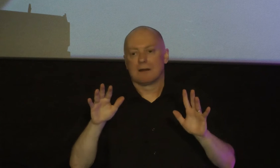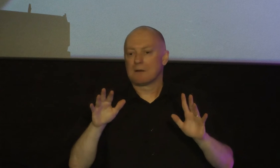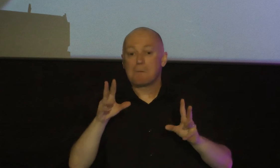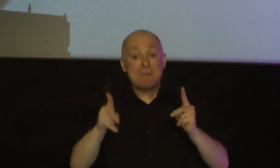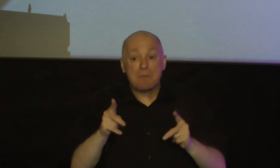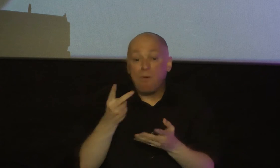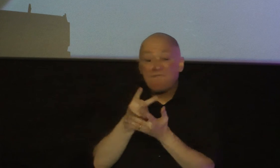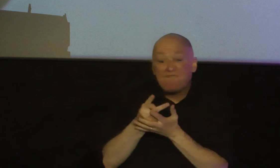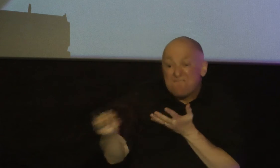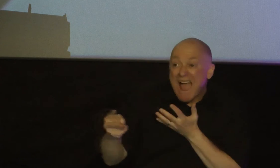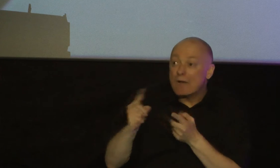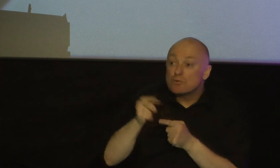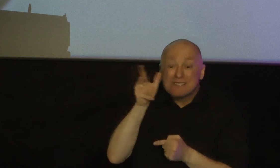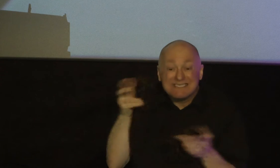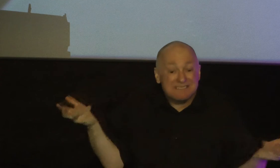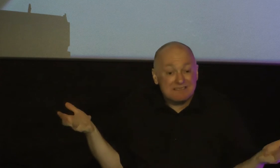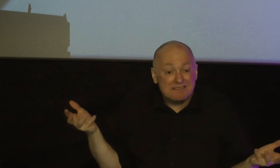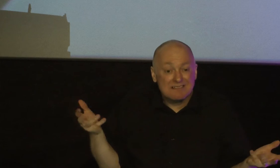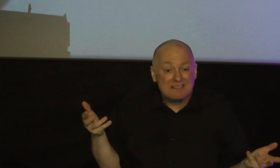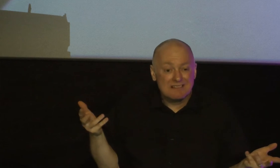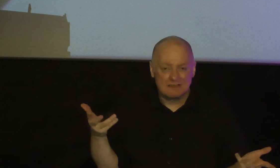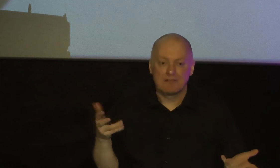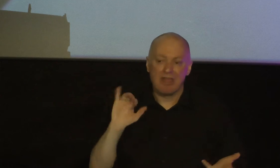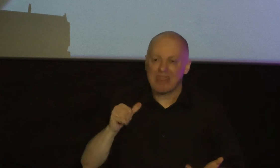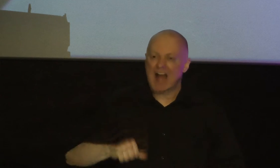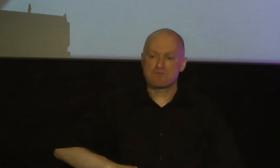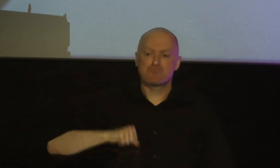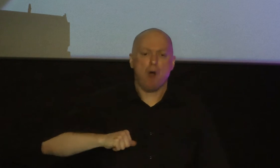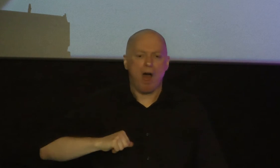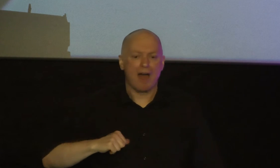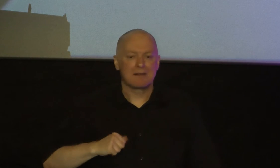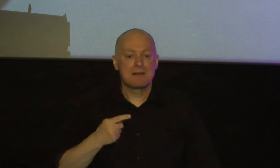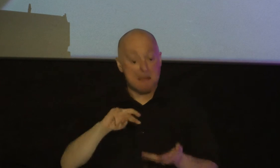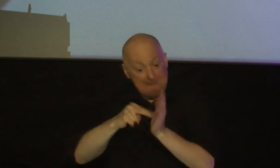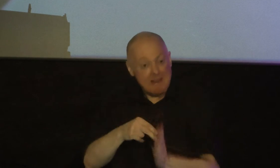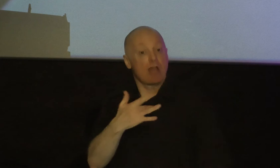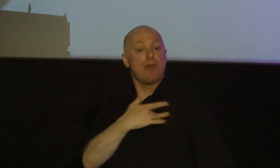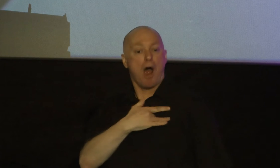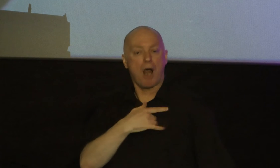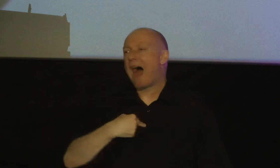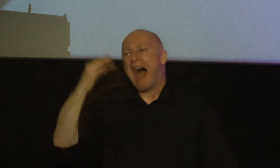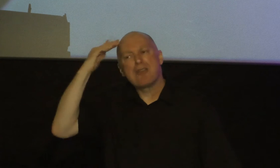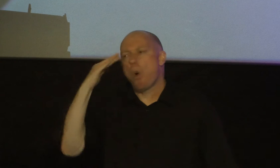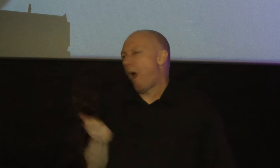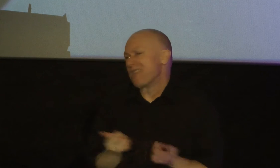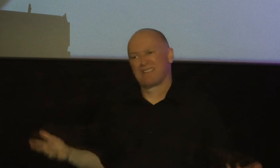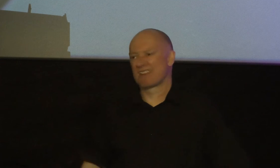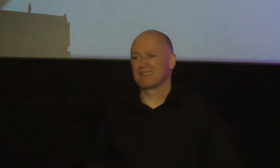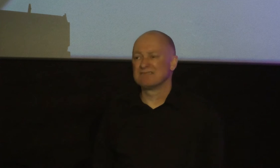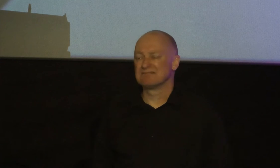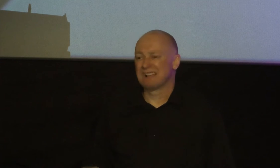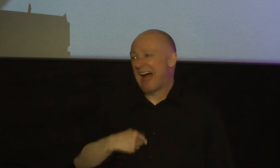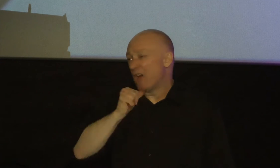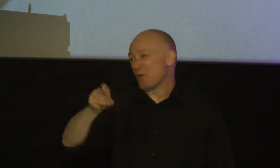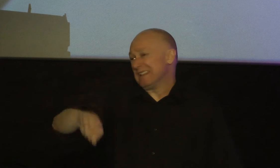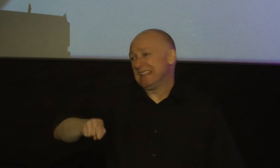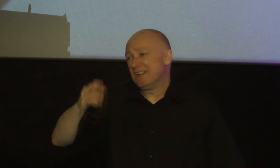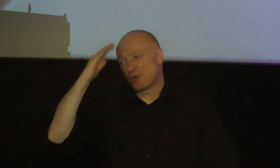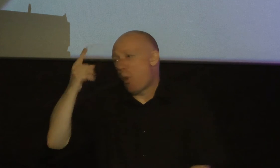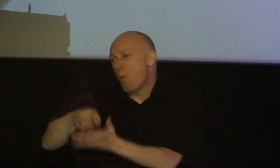before speaking is always a product of pride it comes from a heart that says i know everything and therefore i don't need to know what anyone else